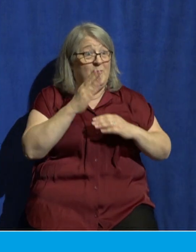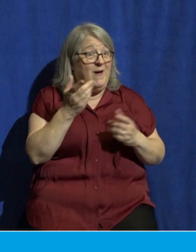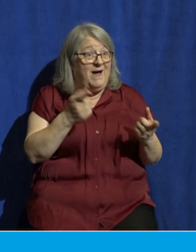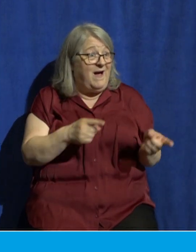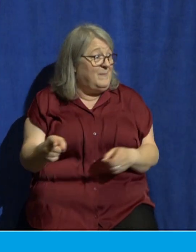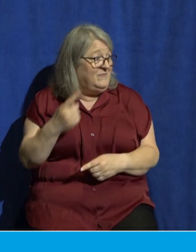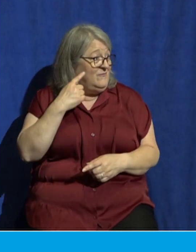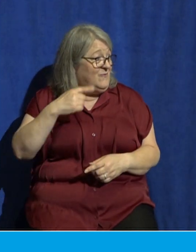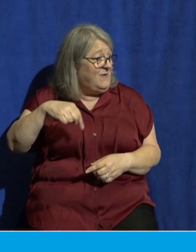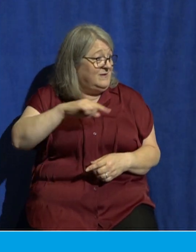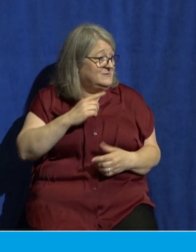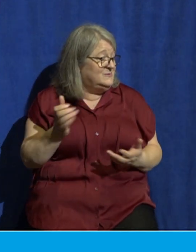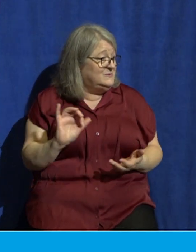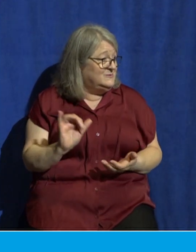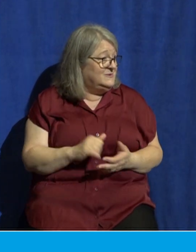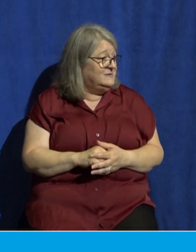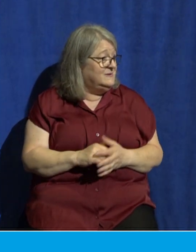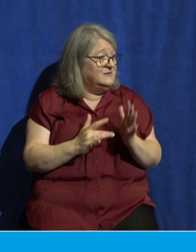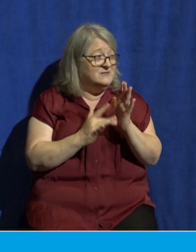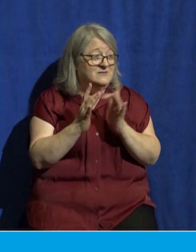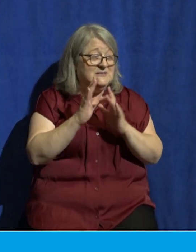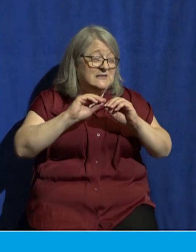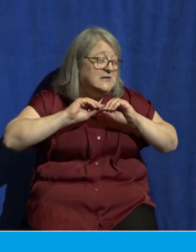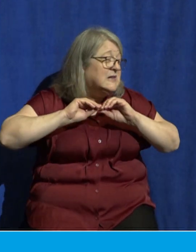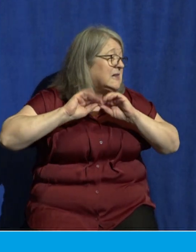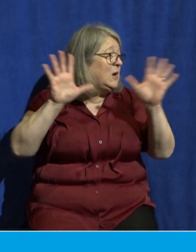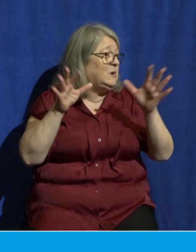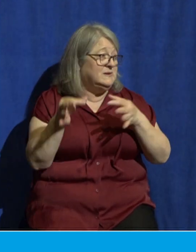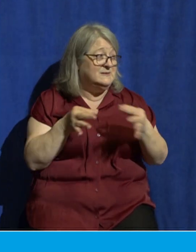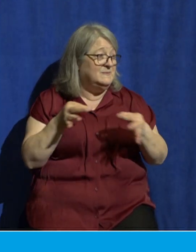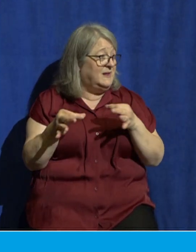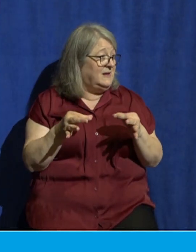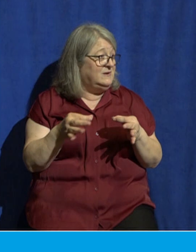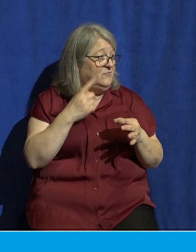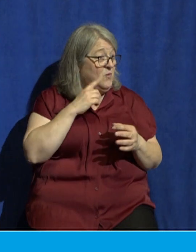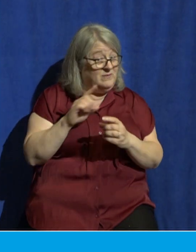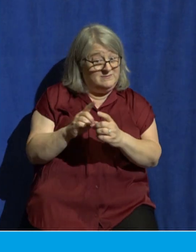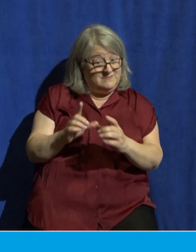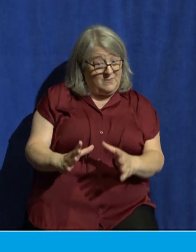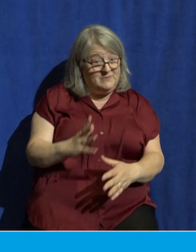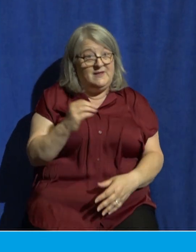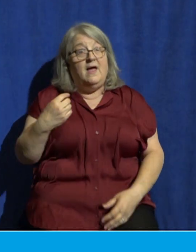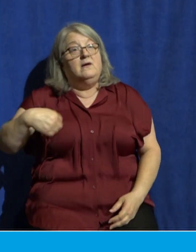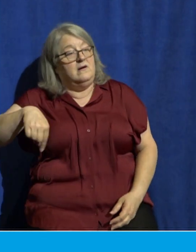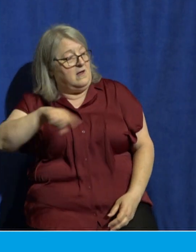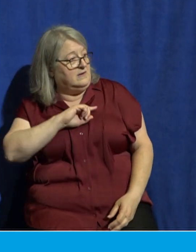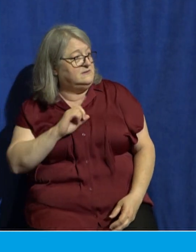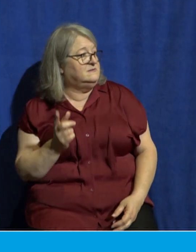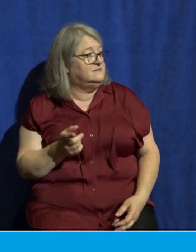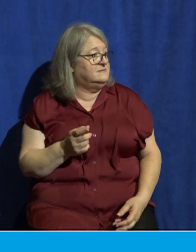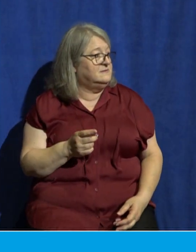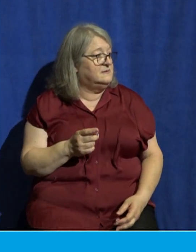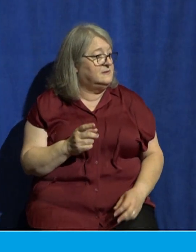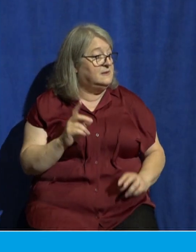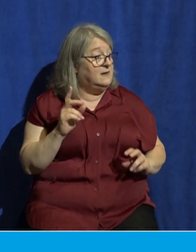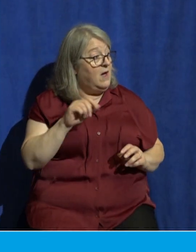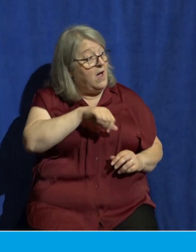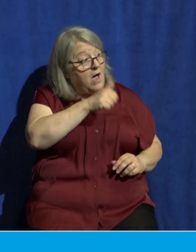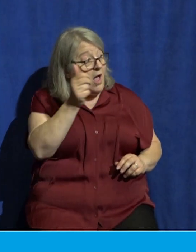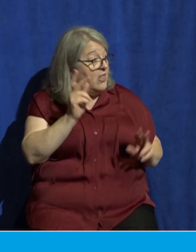very clear with his disciples and very clear with us he says while other people obsess over and try to interpret